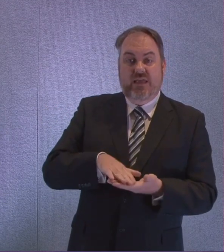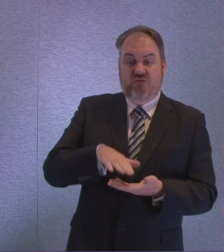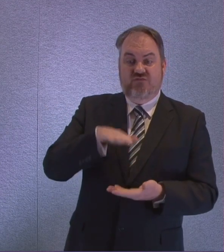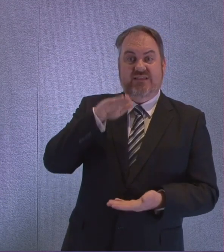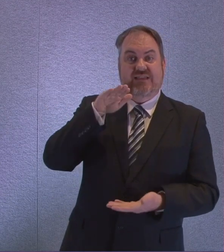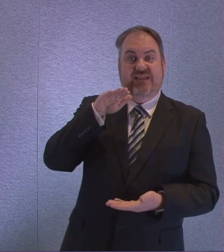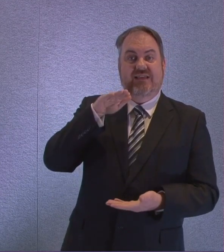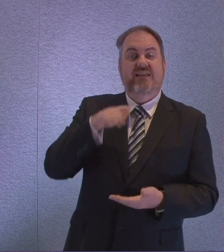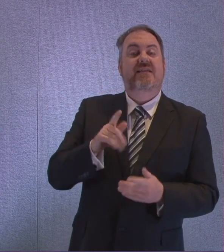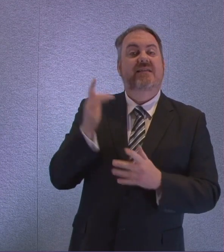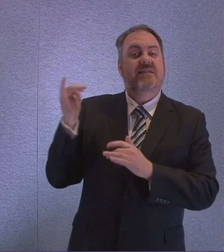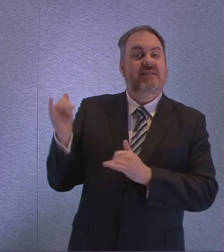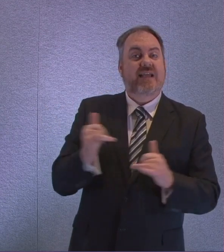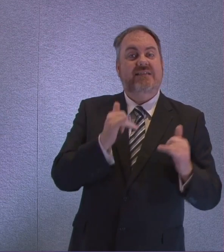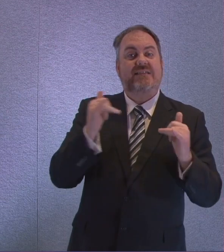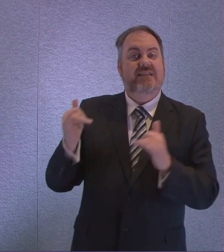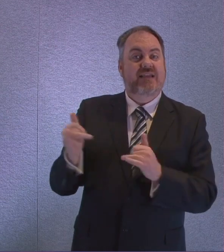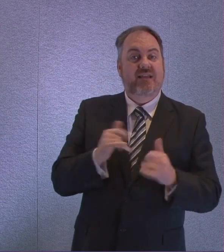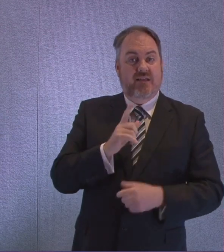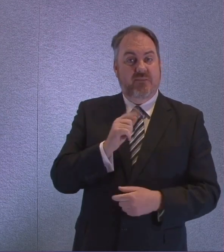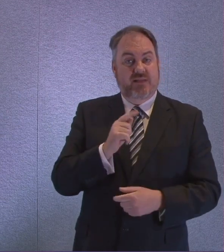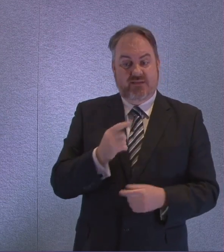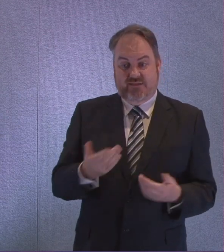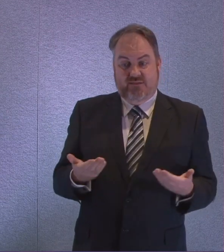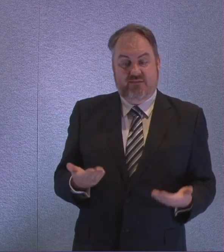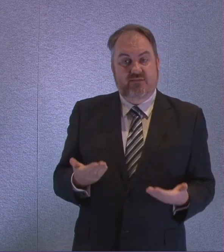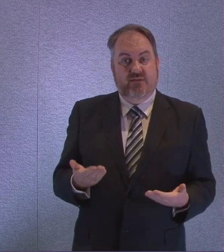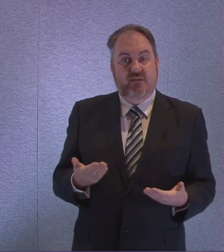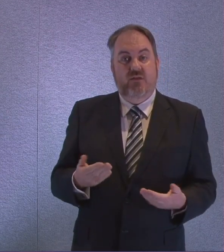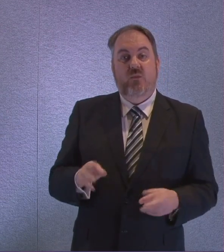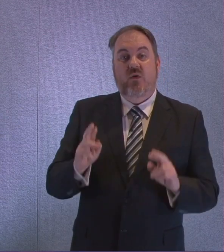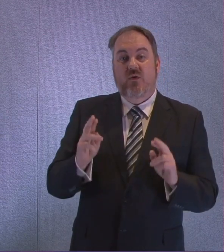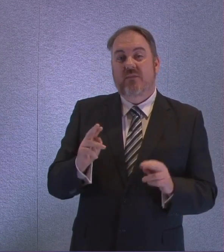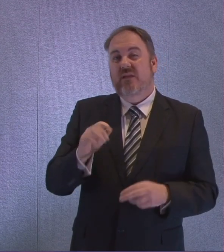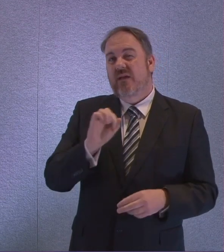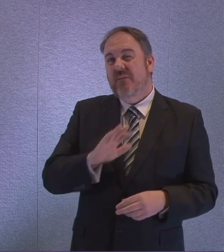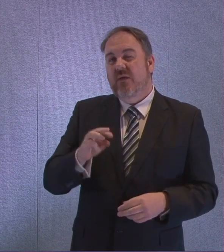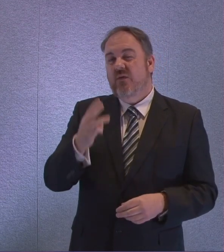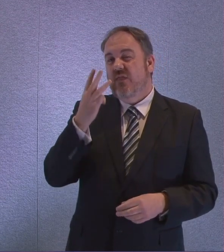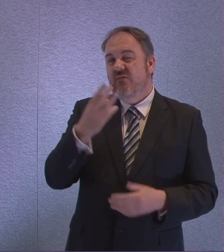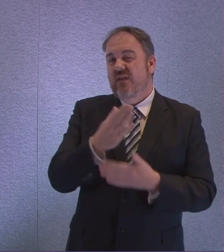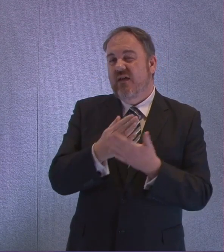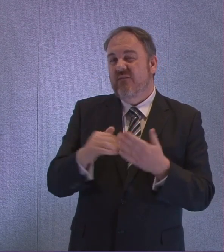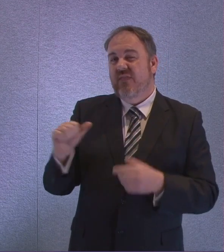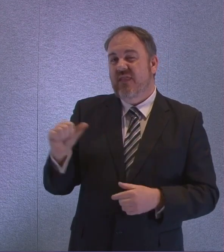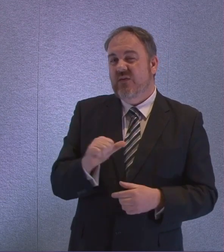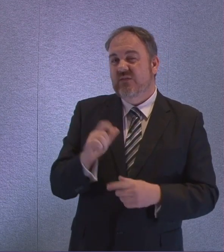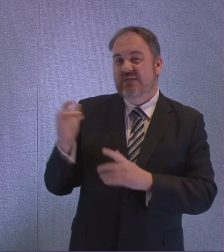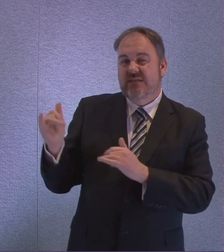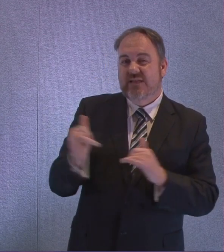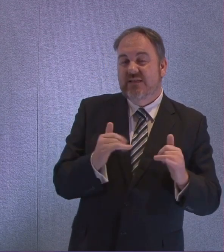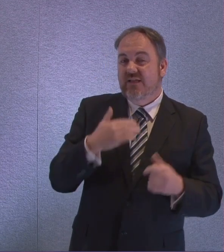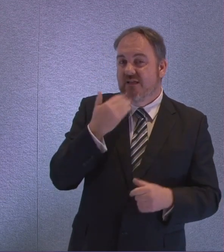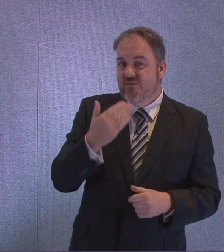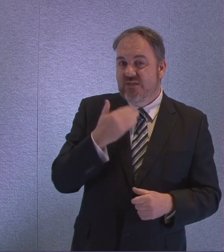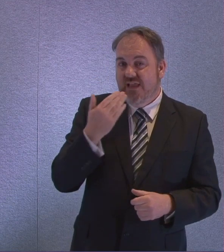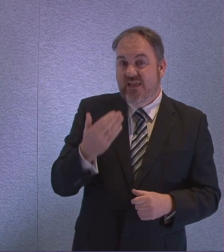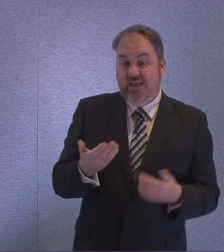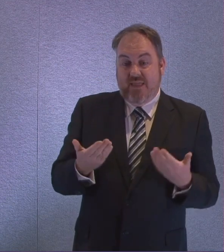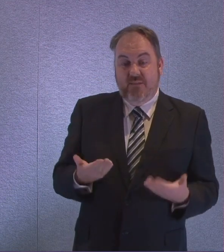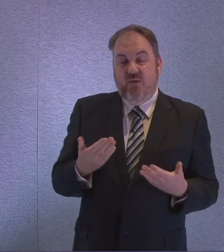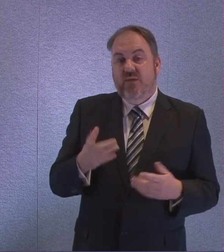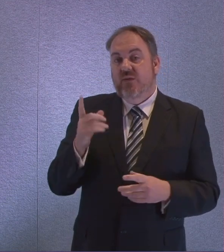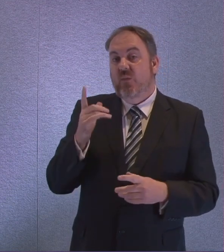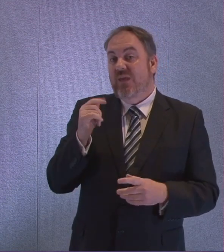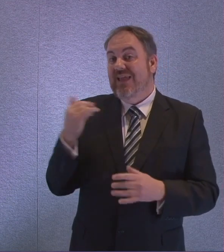passes right now. And by the end of this month, we'll have the capacity to do 3,500 tests per day. It's over 2,000 right